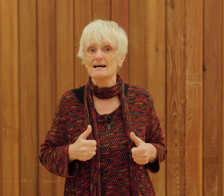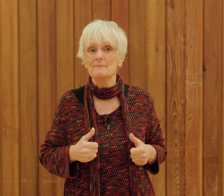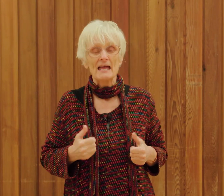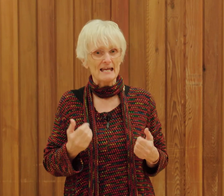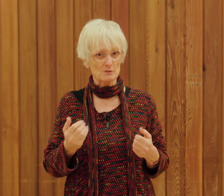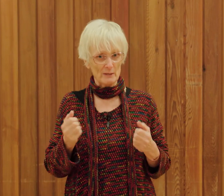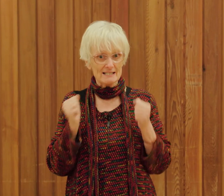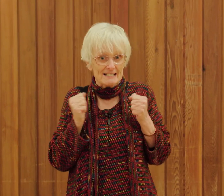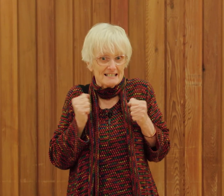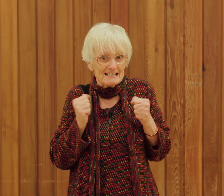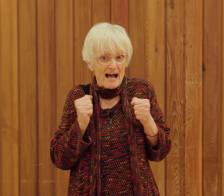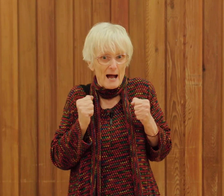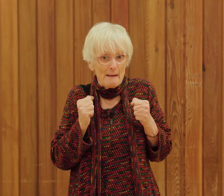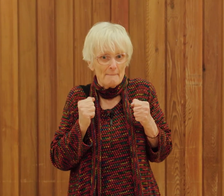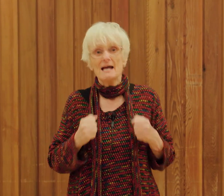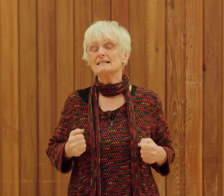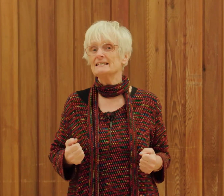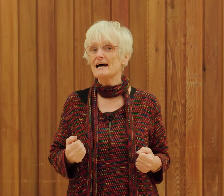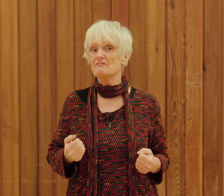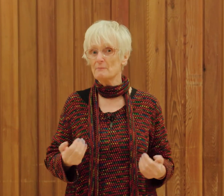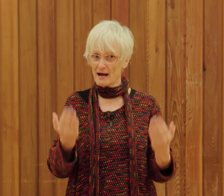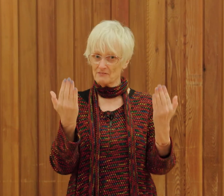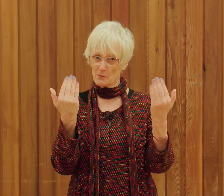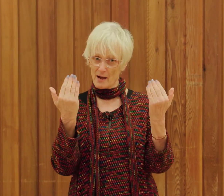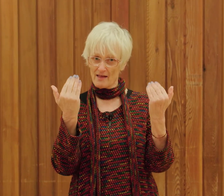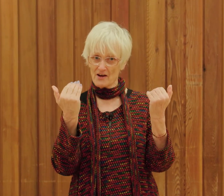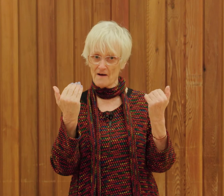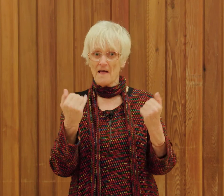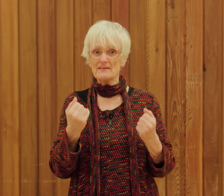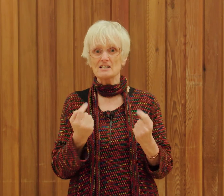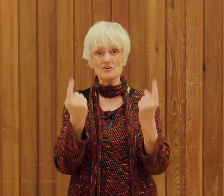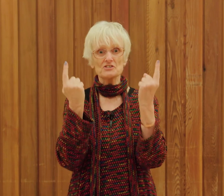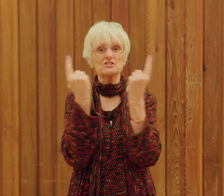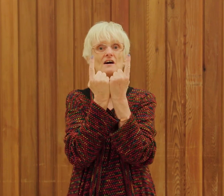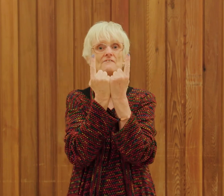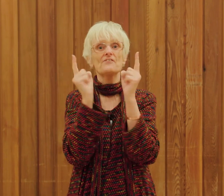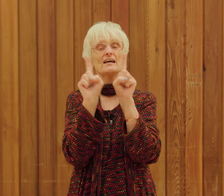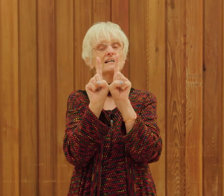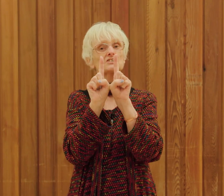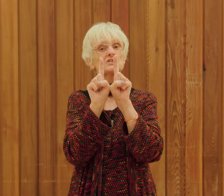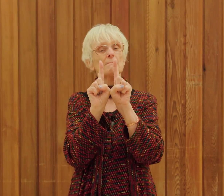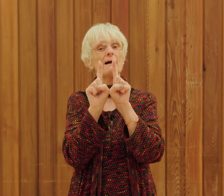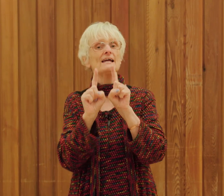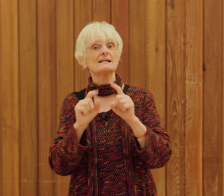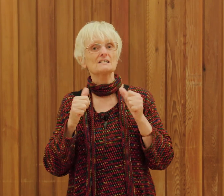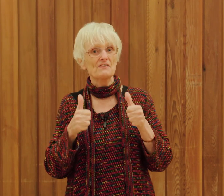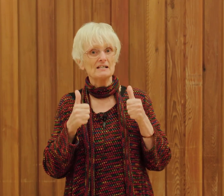it's winter time never mind the weather there's lots of things to make us feel